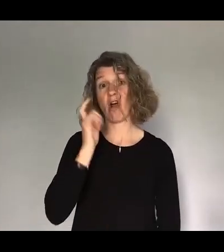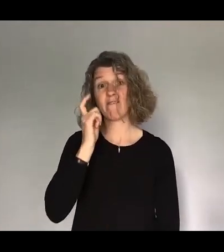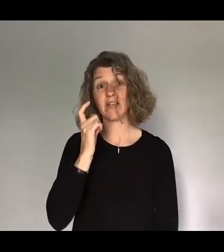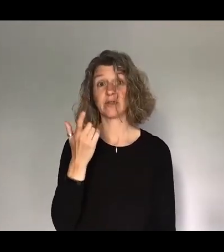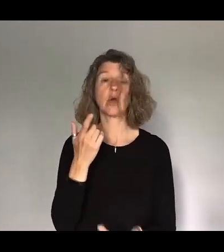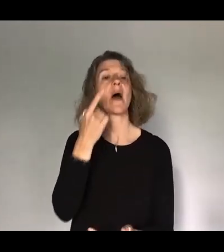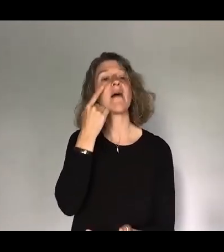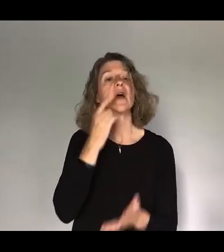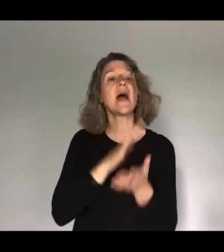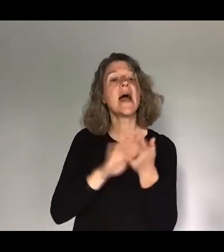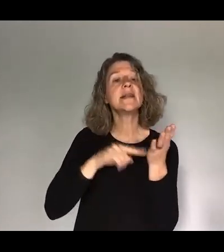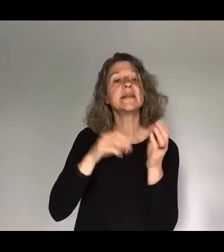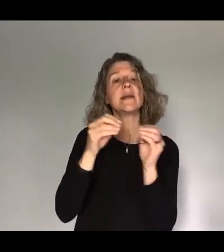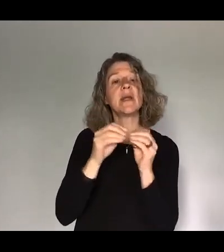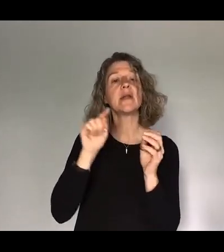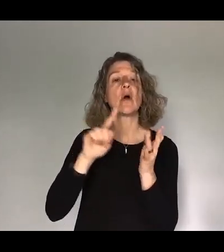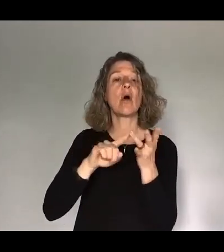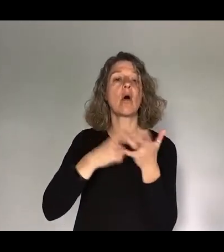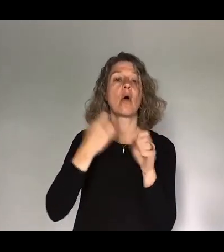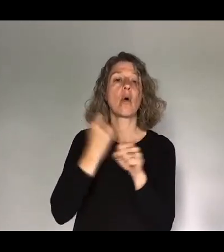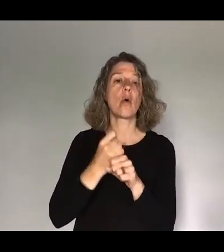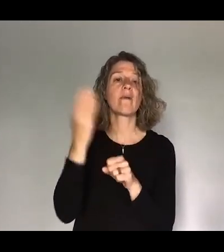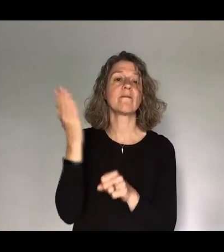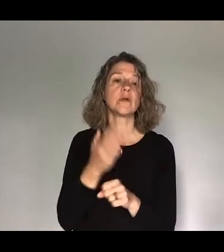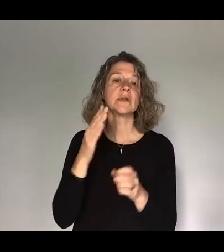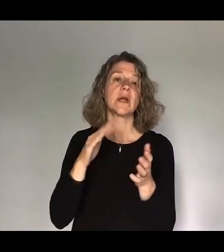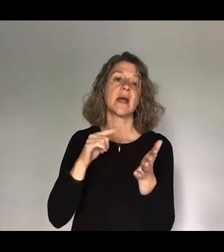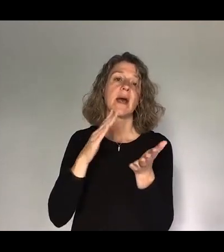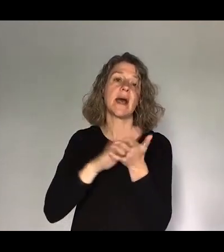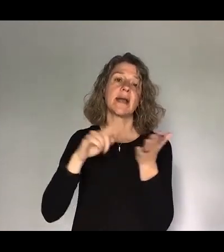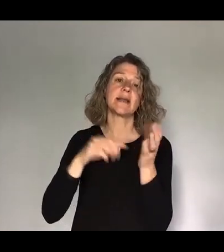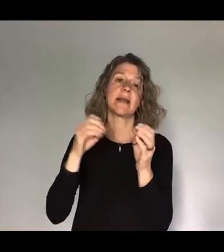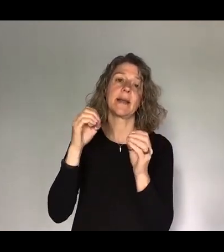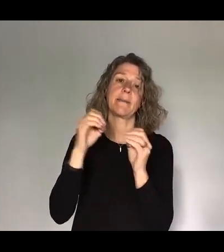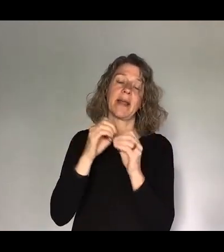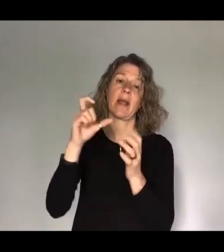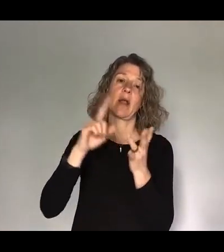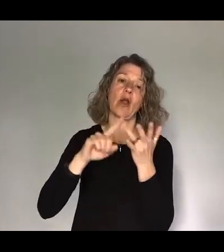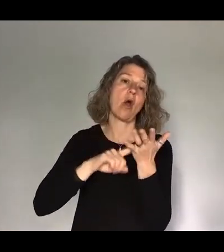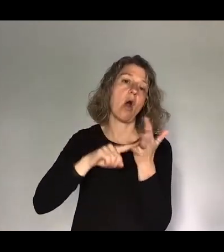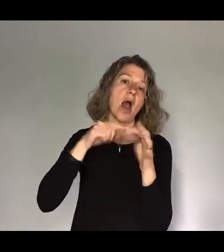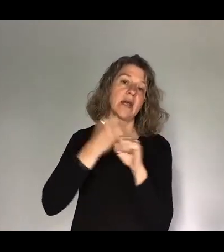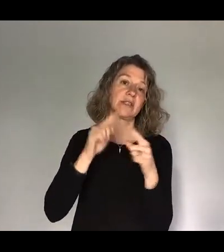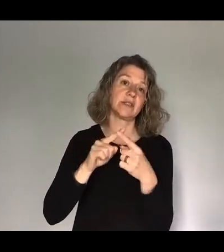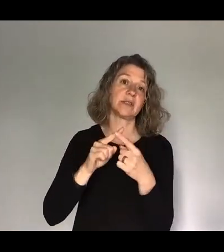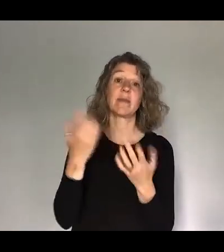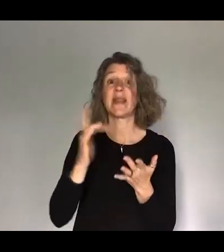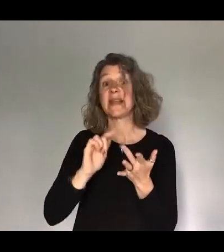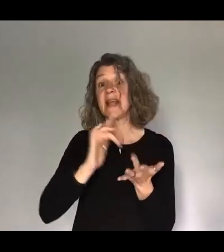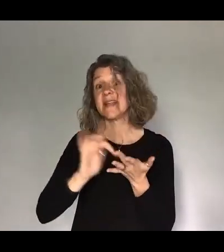HTV.org forward slash HTV College. There's also an Instagram account. There's yeah. There's lots of different ways to connect. Please email me as well. Lewis.Dean at HTV